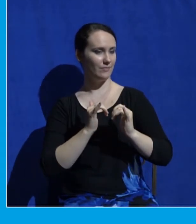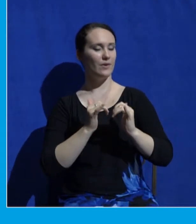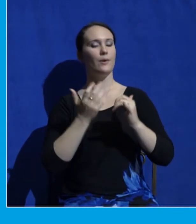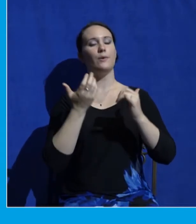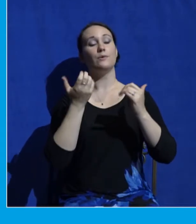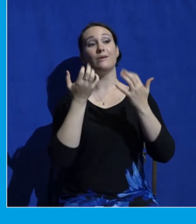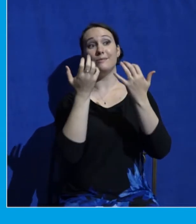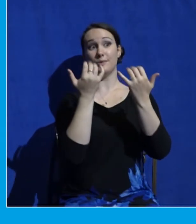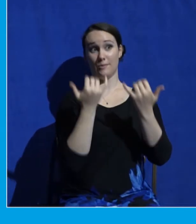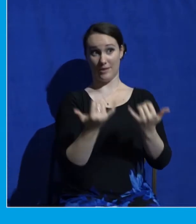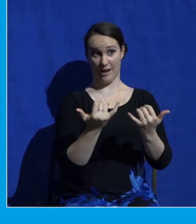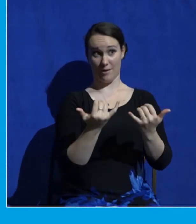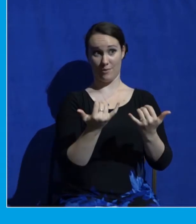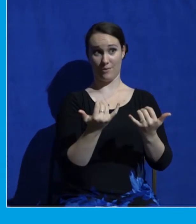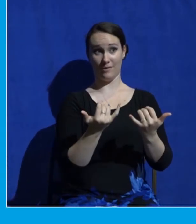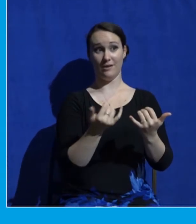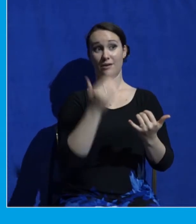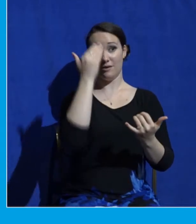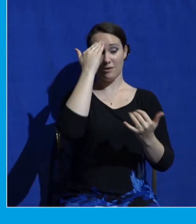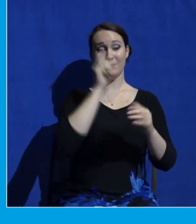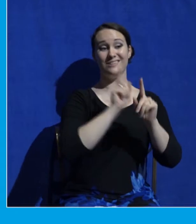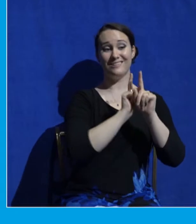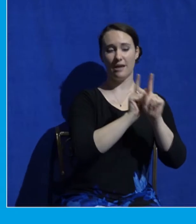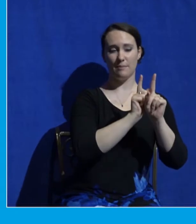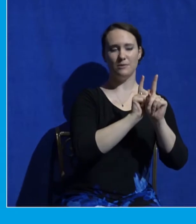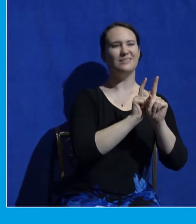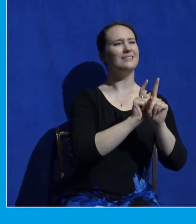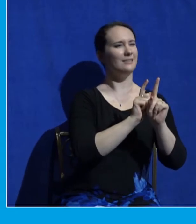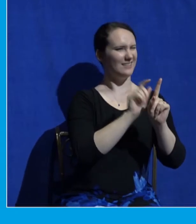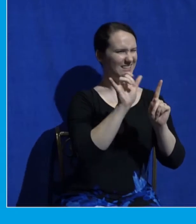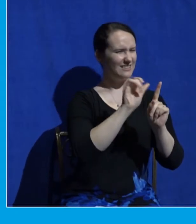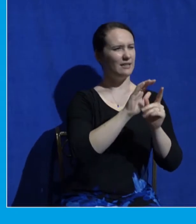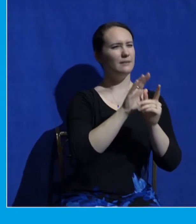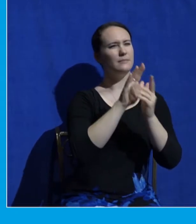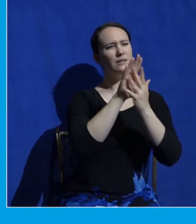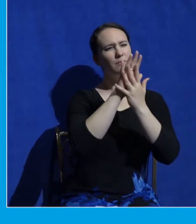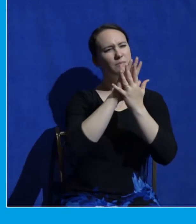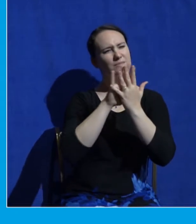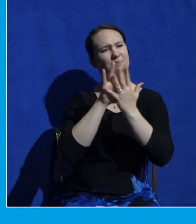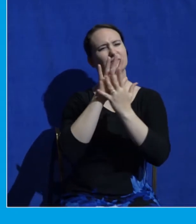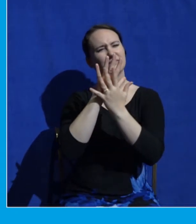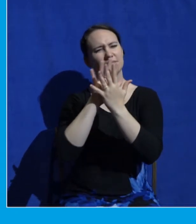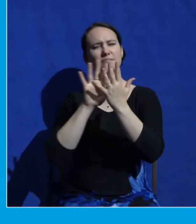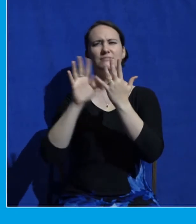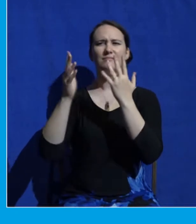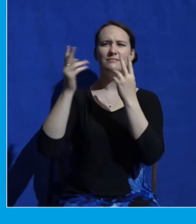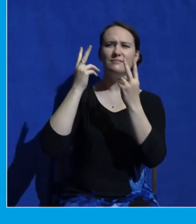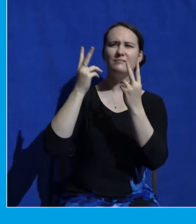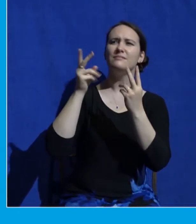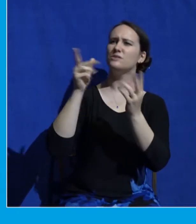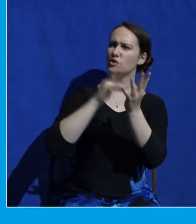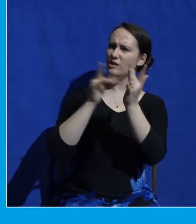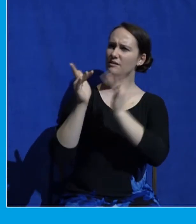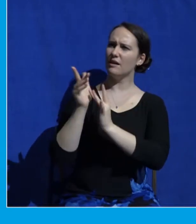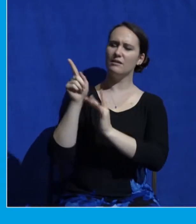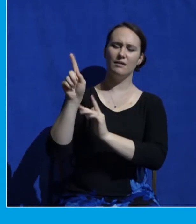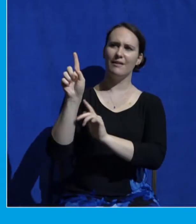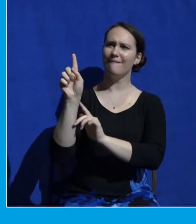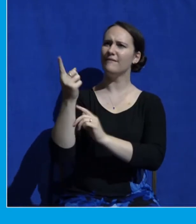gradually opening their eyes to see who Jesus is. They recognize him as the Christ, the Messiah, for the first time. But